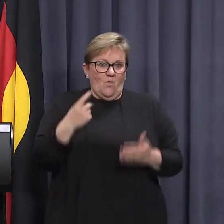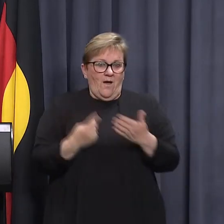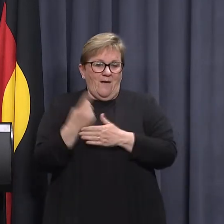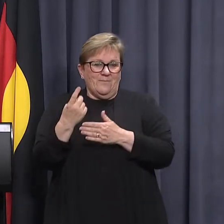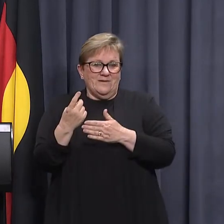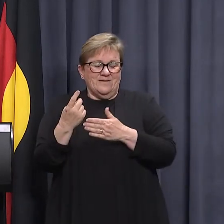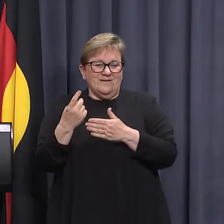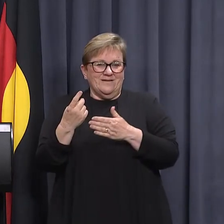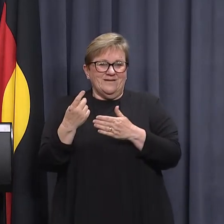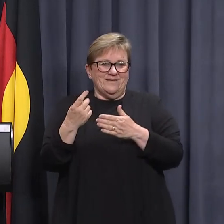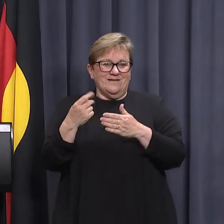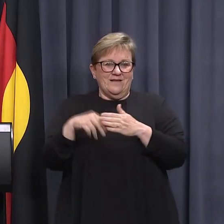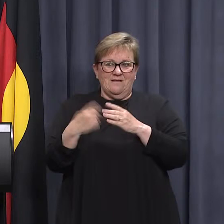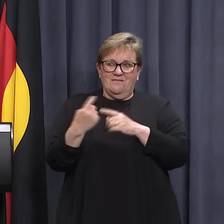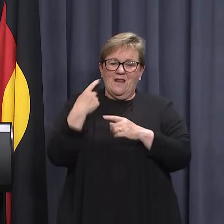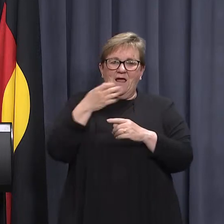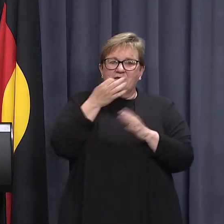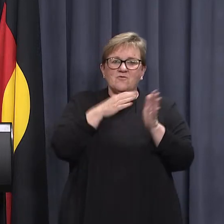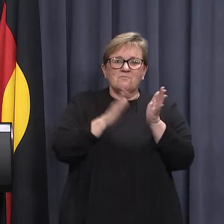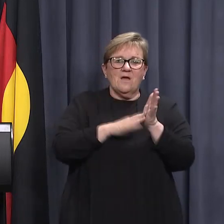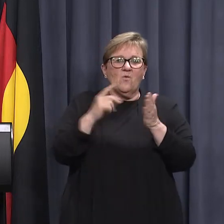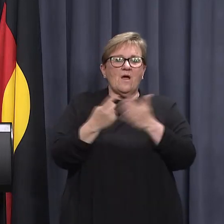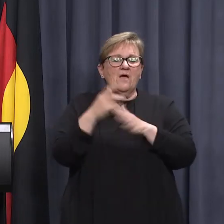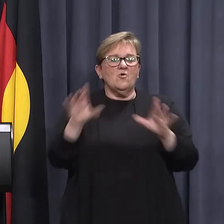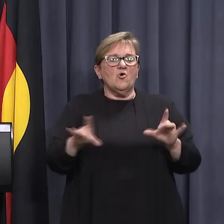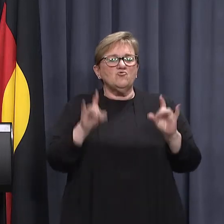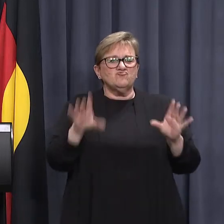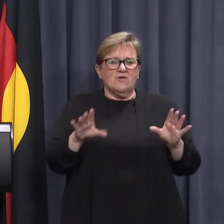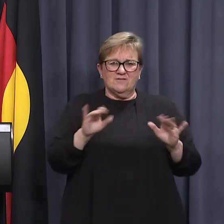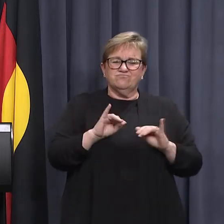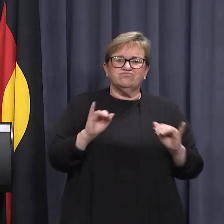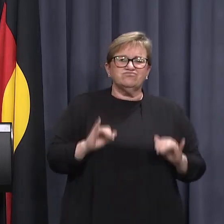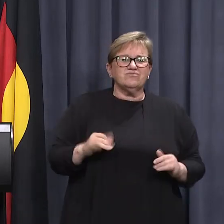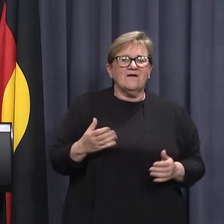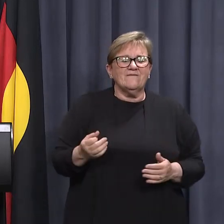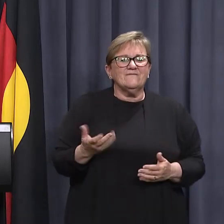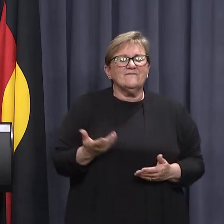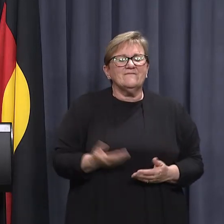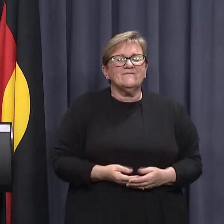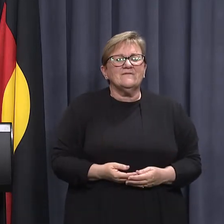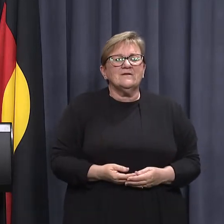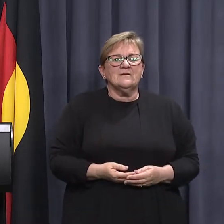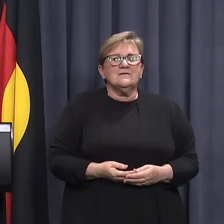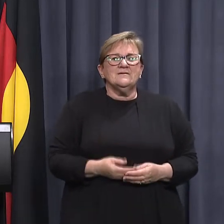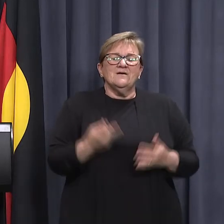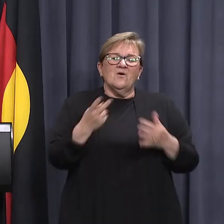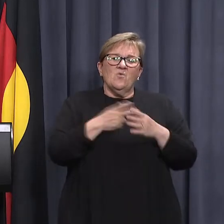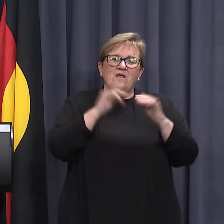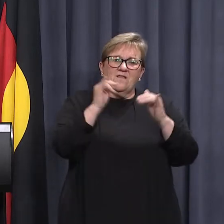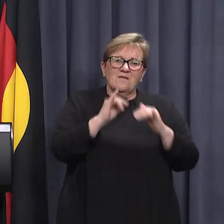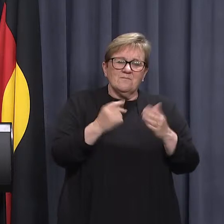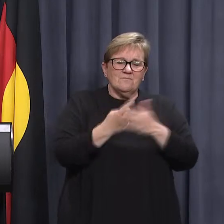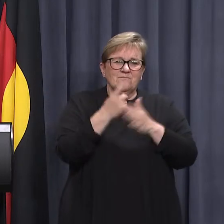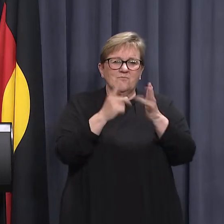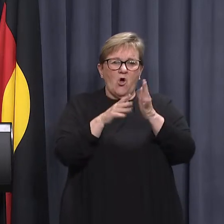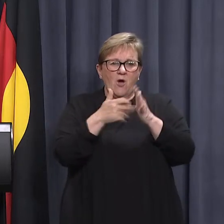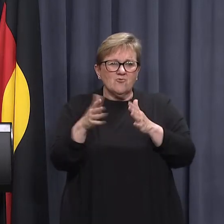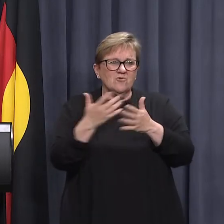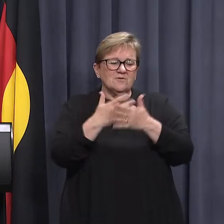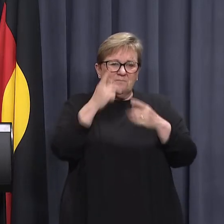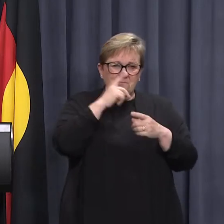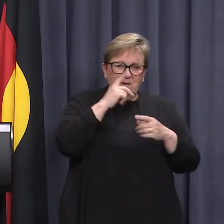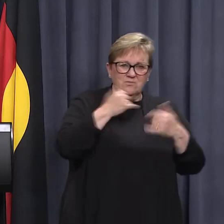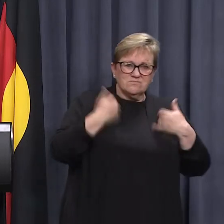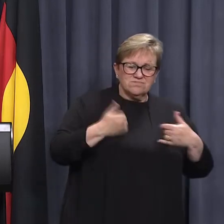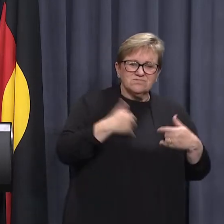in, you know, the last couple of months, what's happening in Australia is pretty fraught. Obviously, with the emergence of Omicron and a huge number of